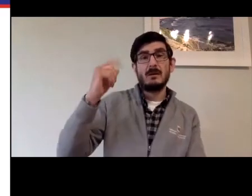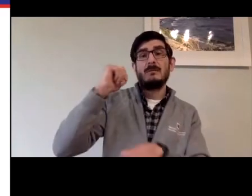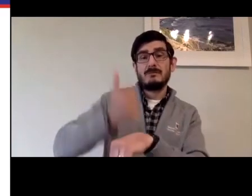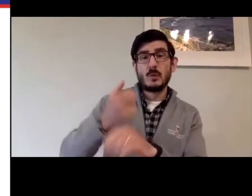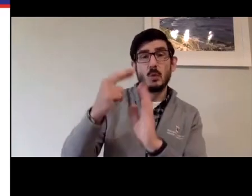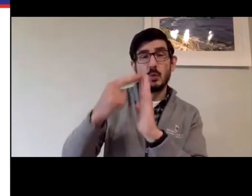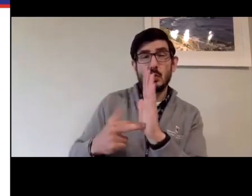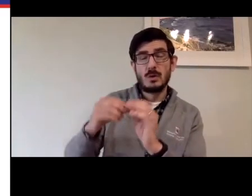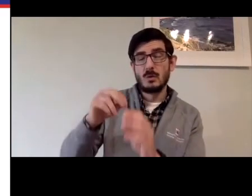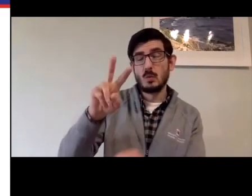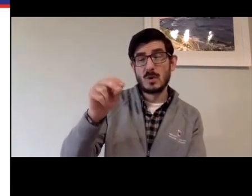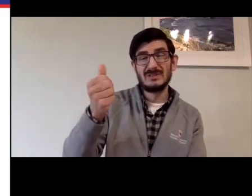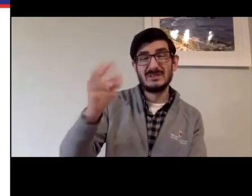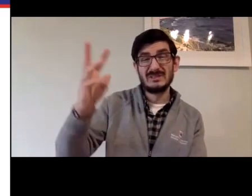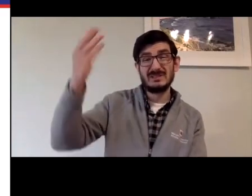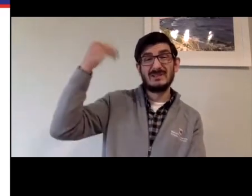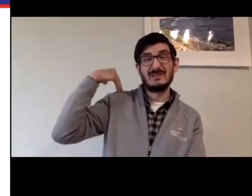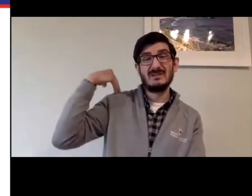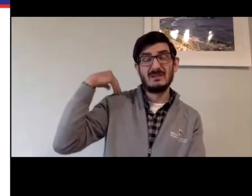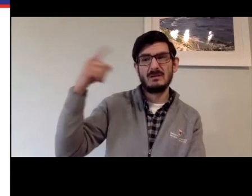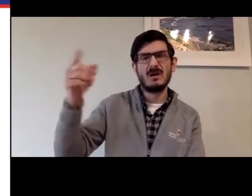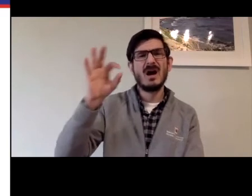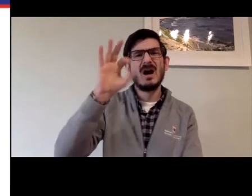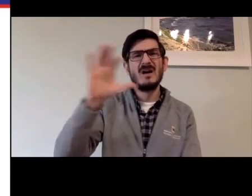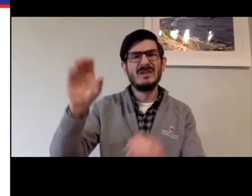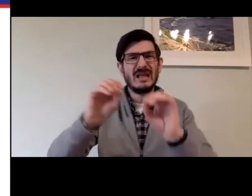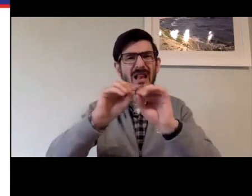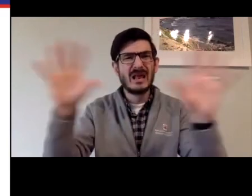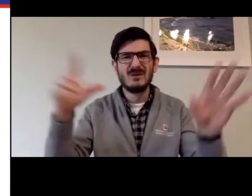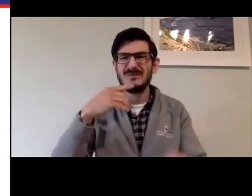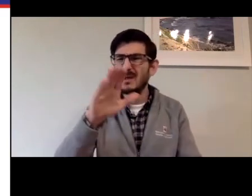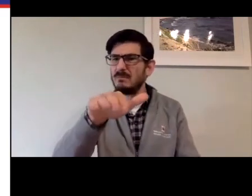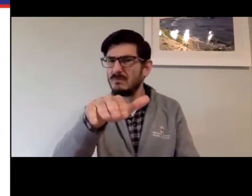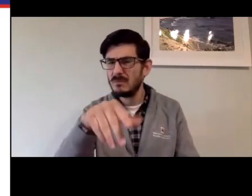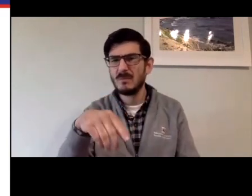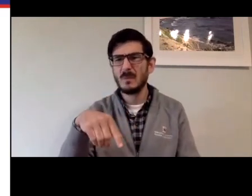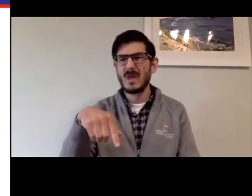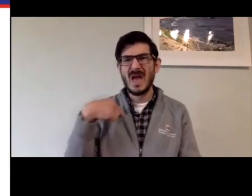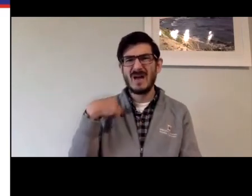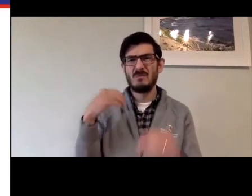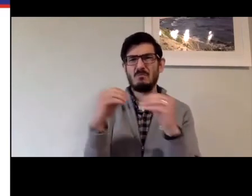done and dusted. They have set a rule in 2016 for.